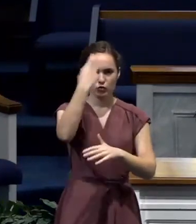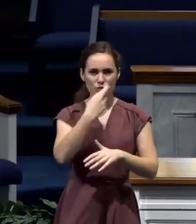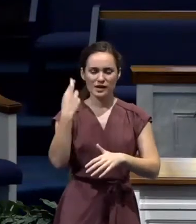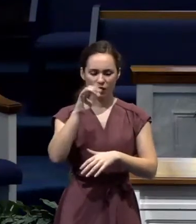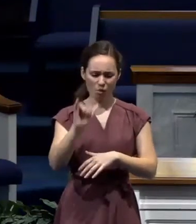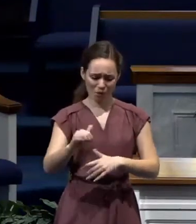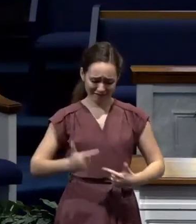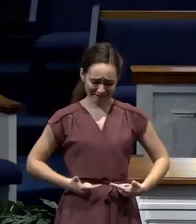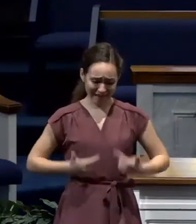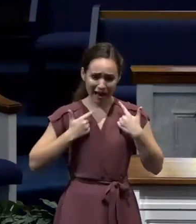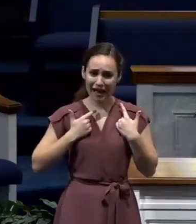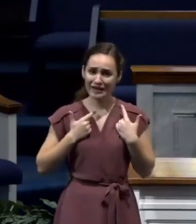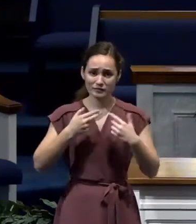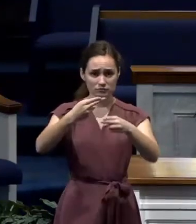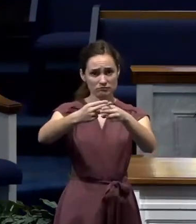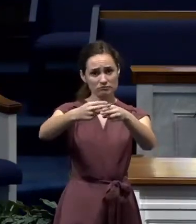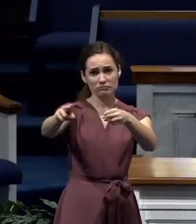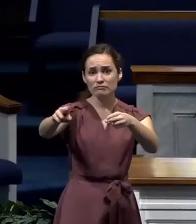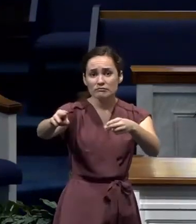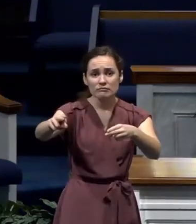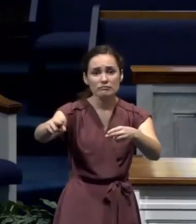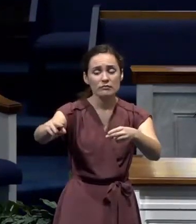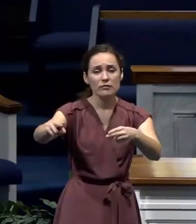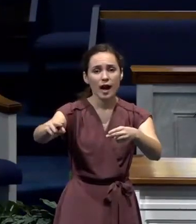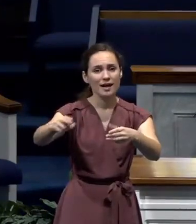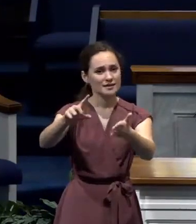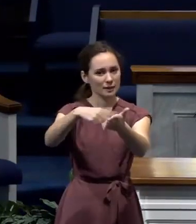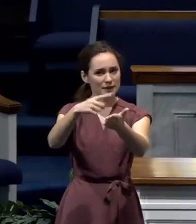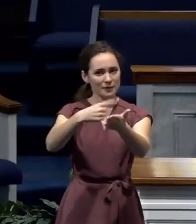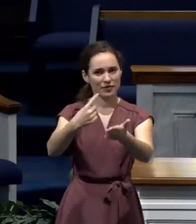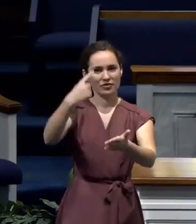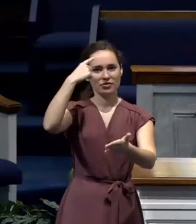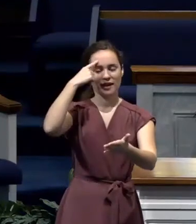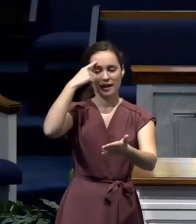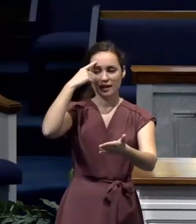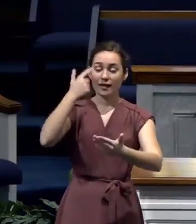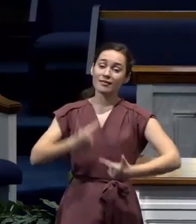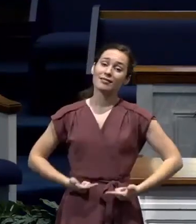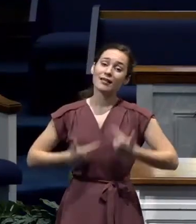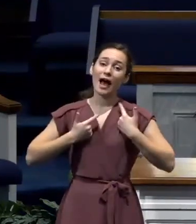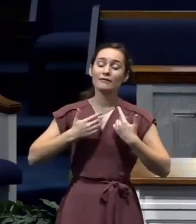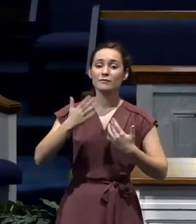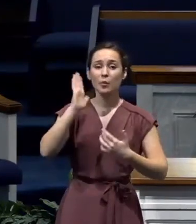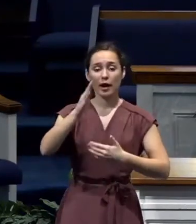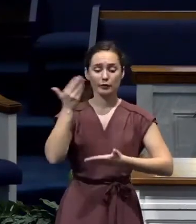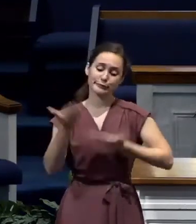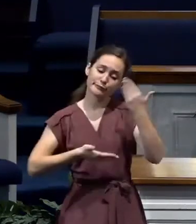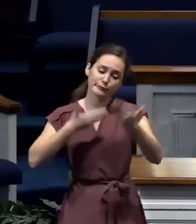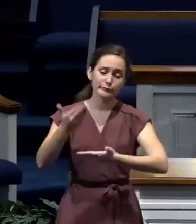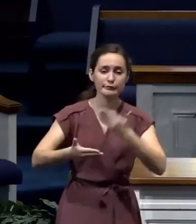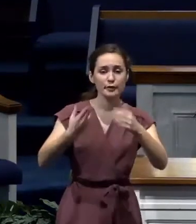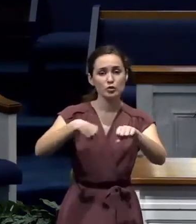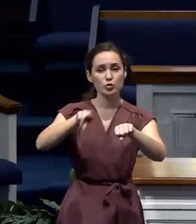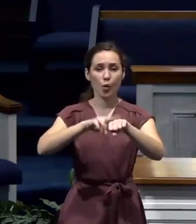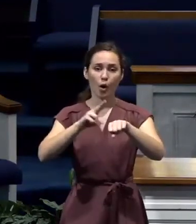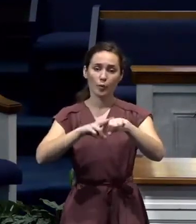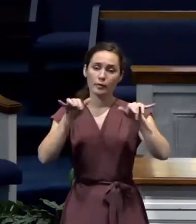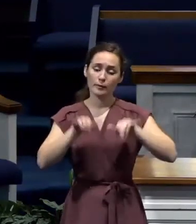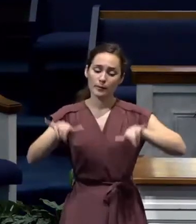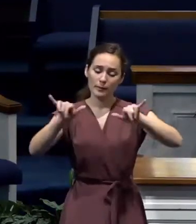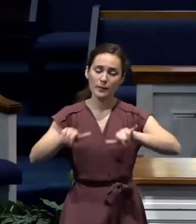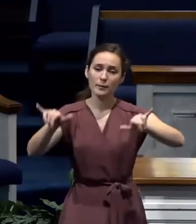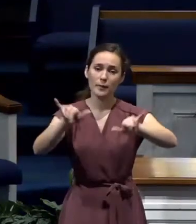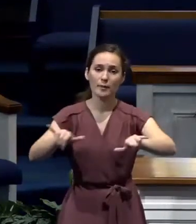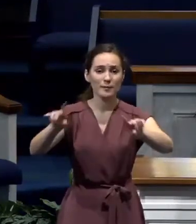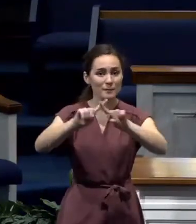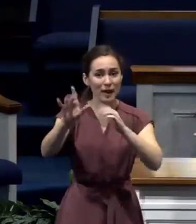tendency to take for granted that everything is going to continue just as it is. And friend, that's just not reality. The Bible says, boast not thyself for